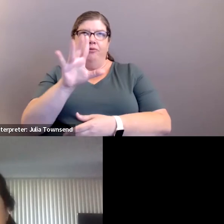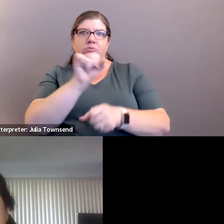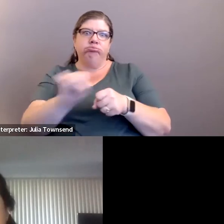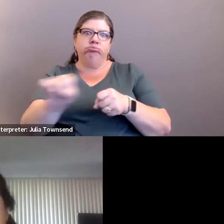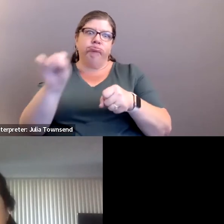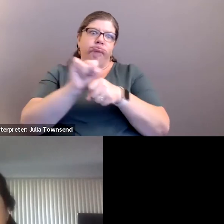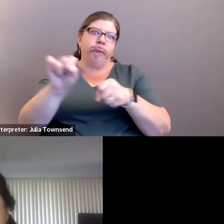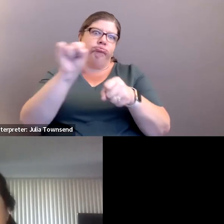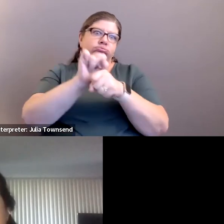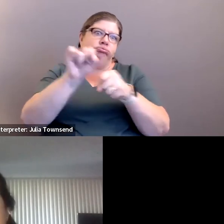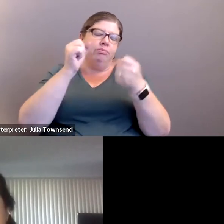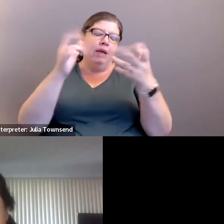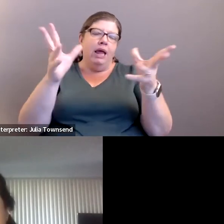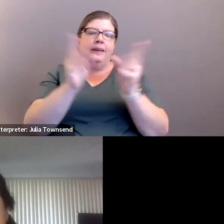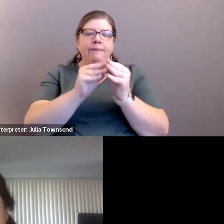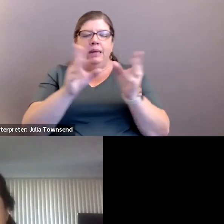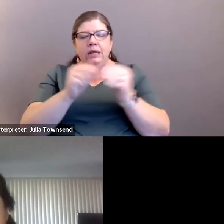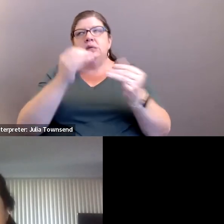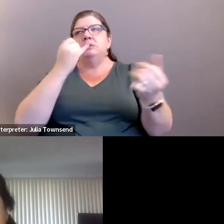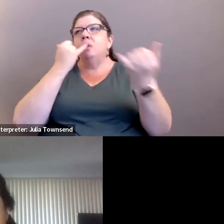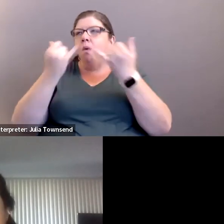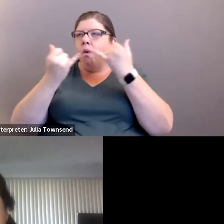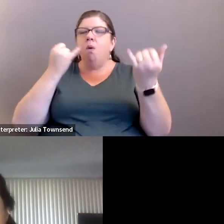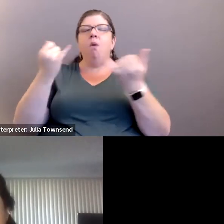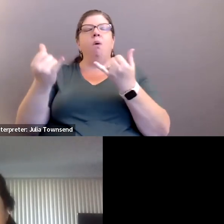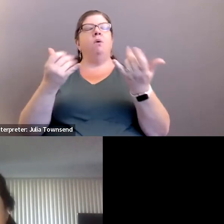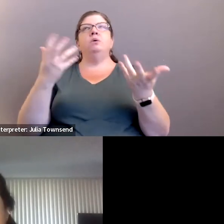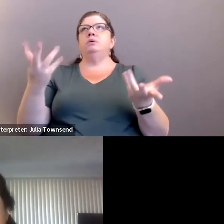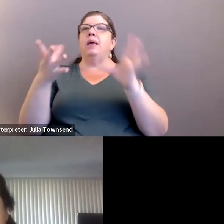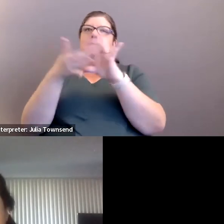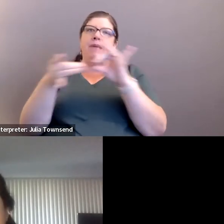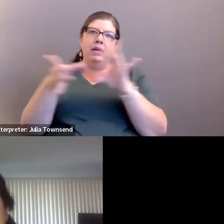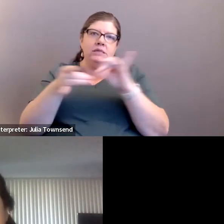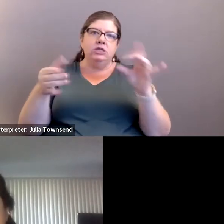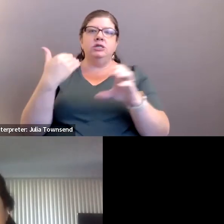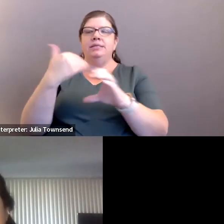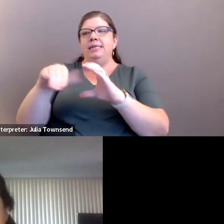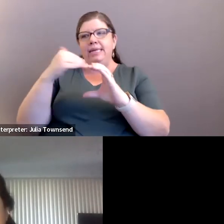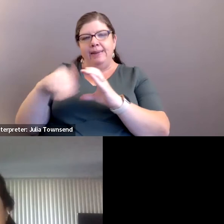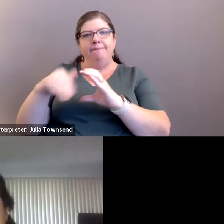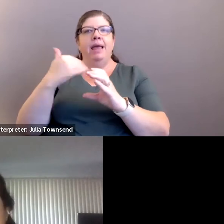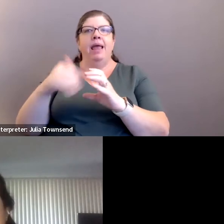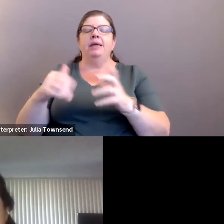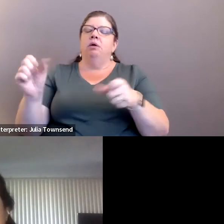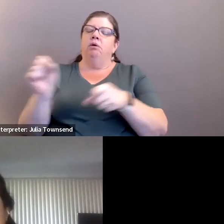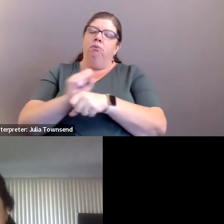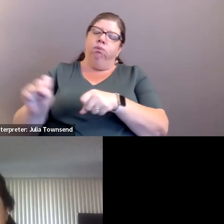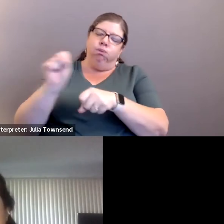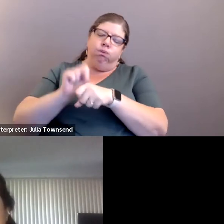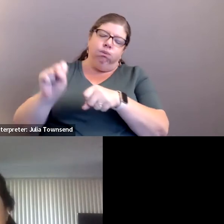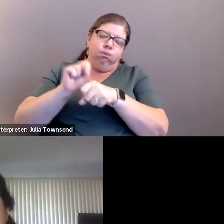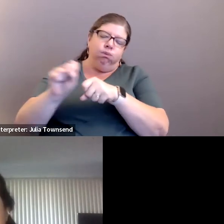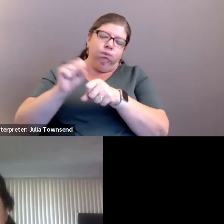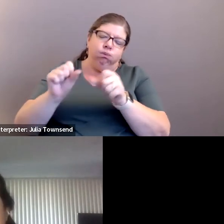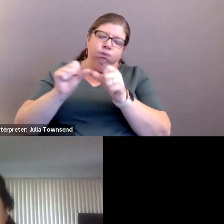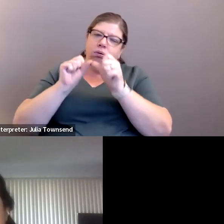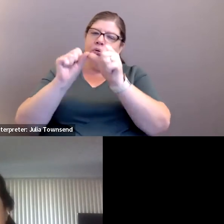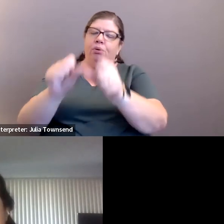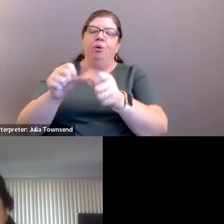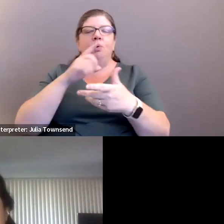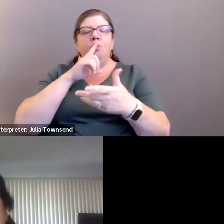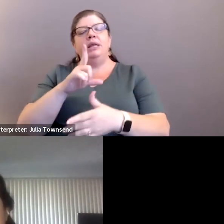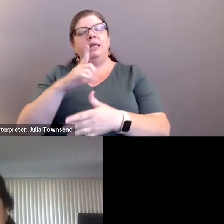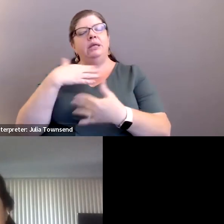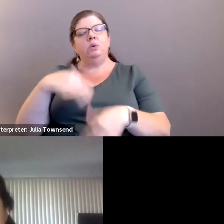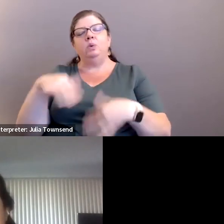that you've done, all the meetings, all the calls, all the, you know, messages and emails and the tireless work. And, you know, I